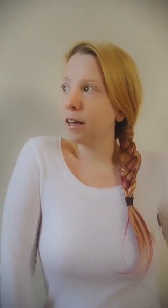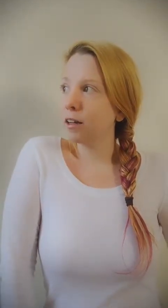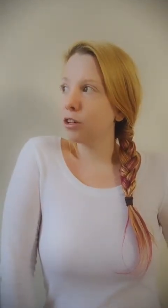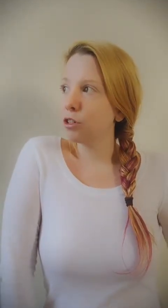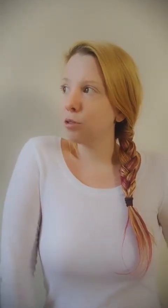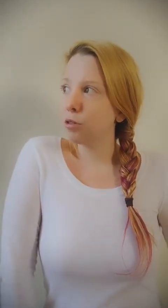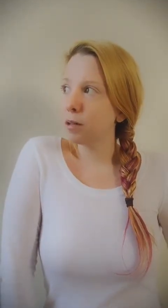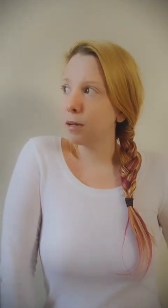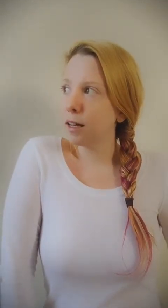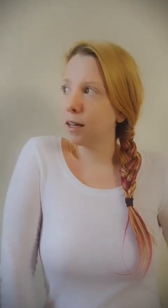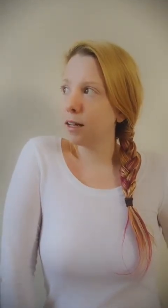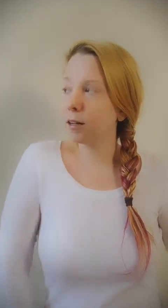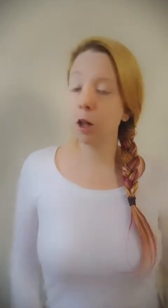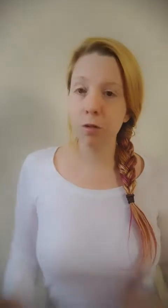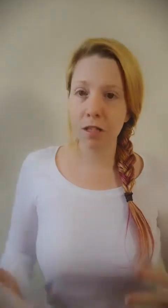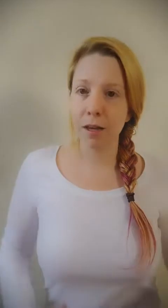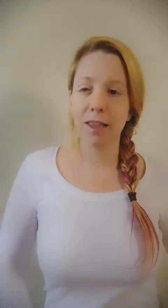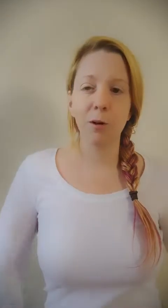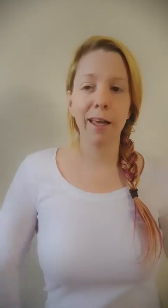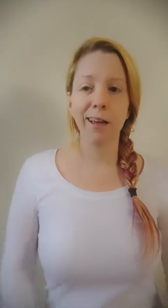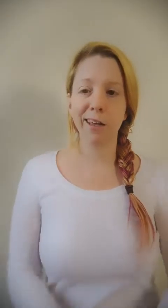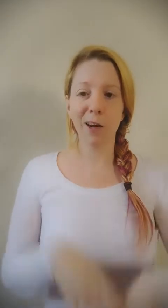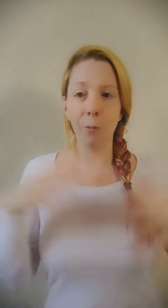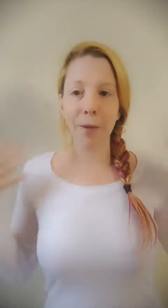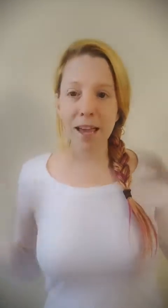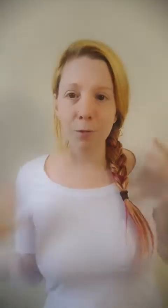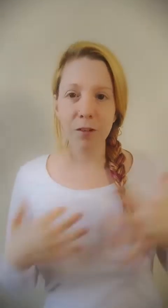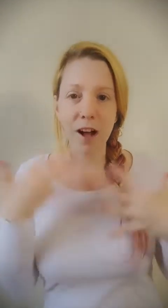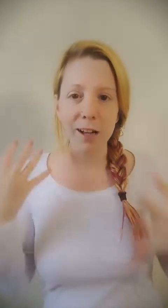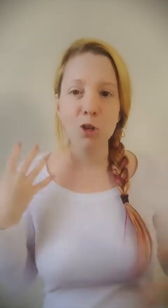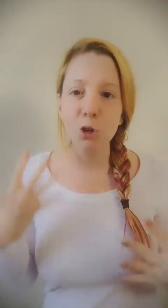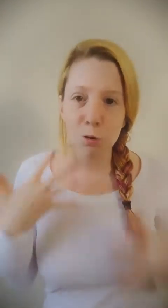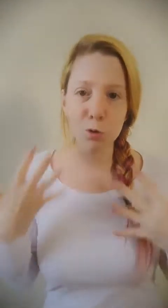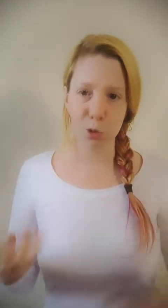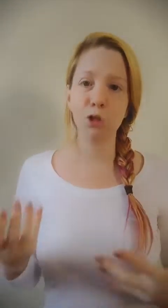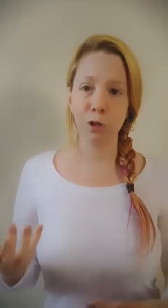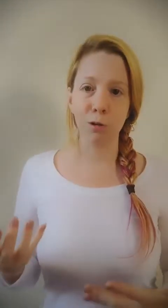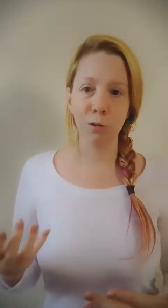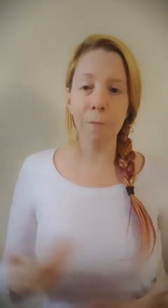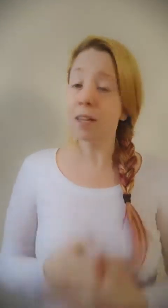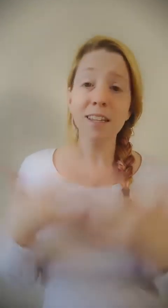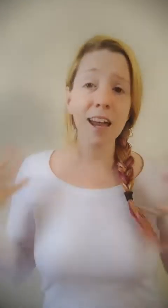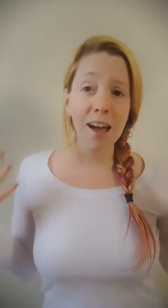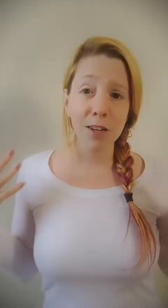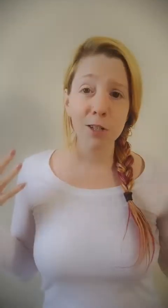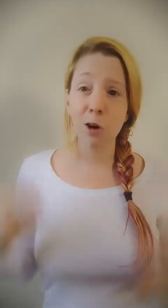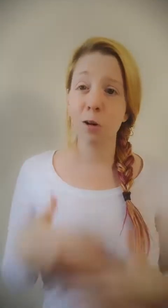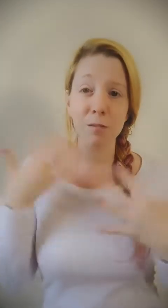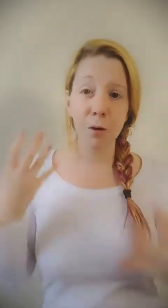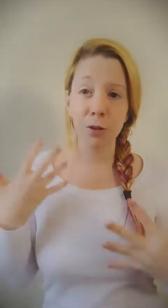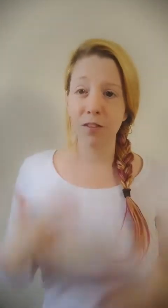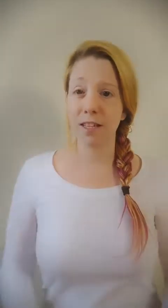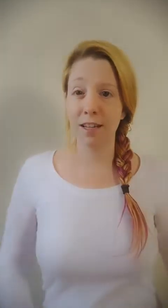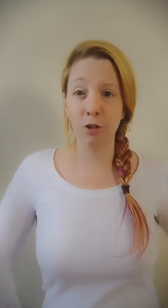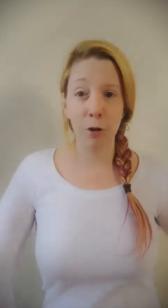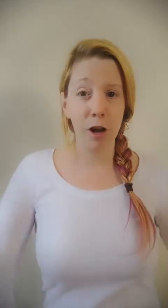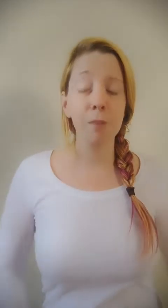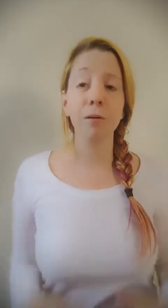to somebody close to me, and they were like, you know, man, we've gotten used to not having snow, because both of us had grown up